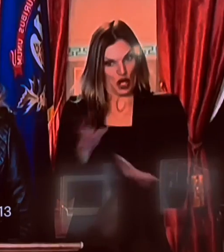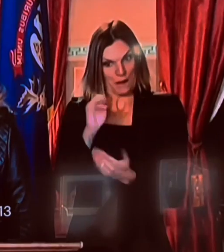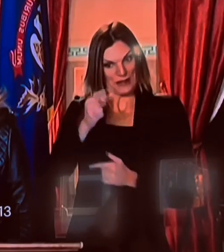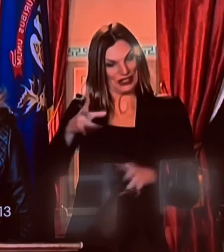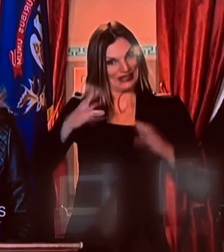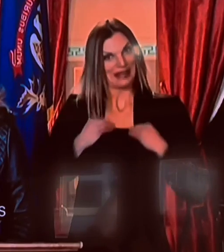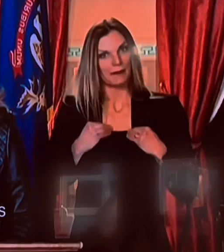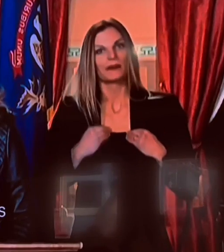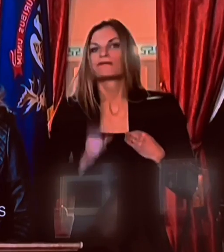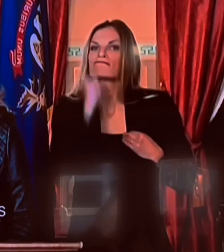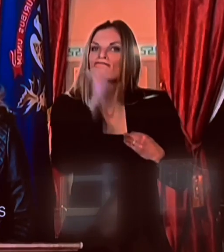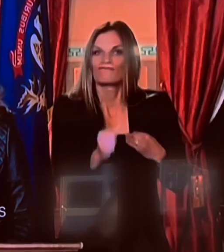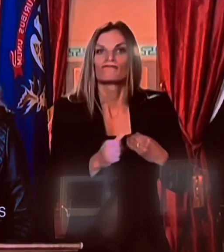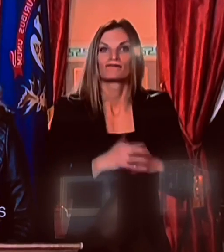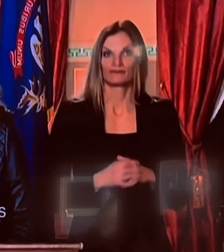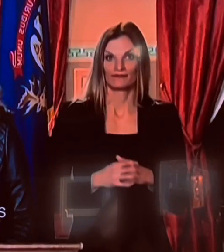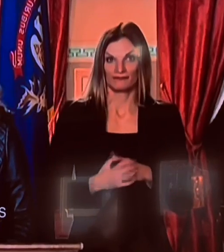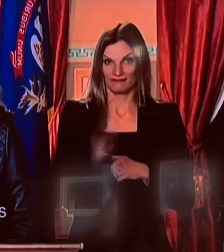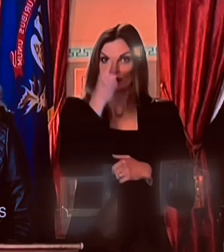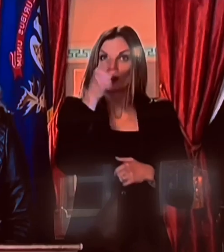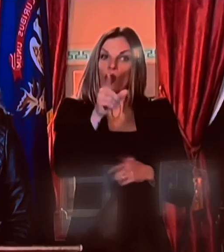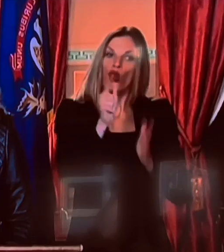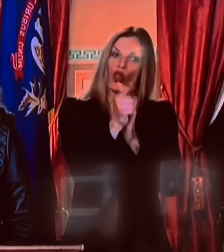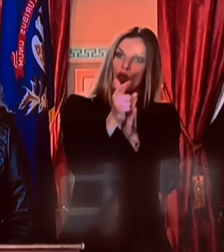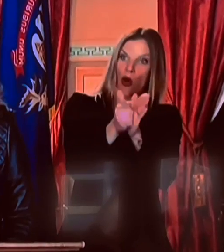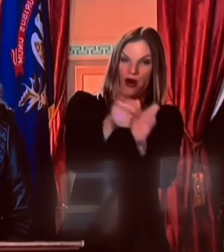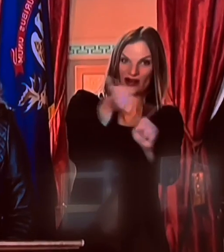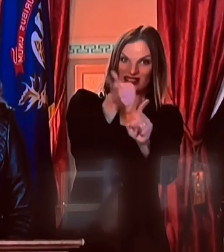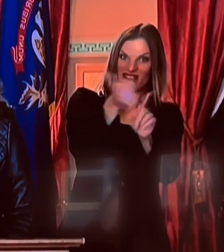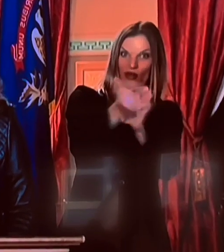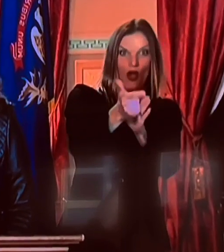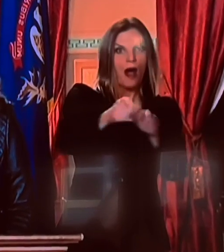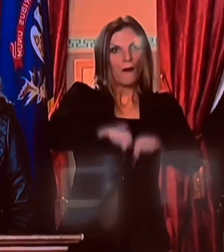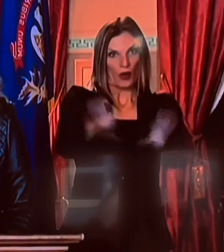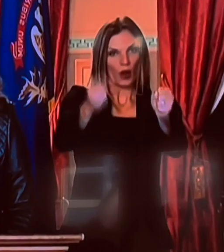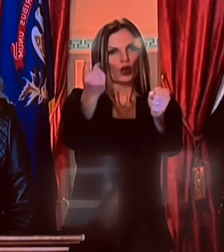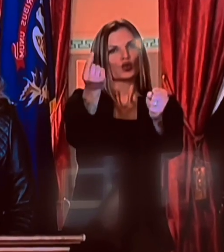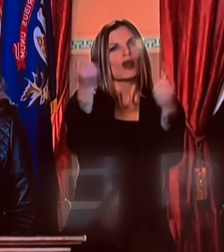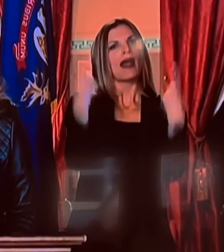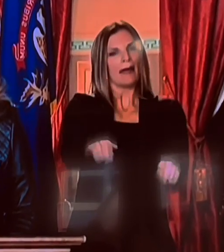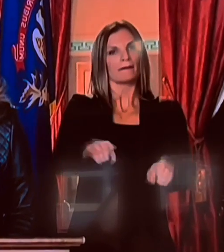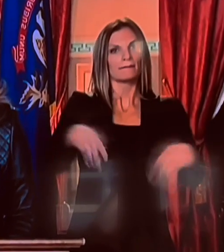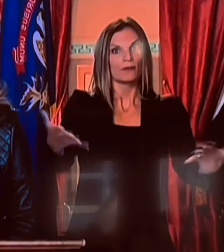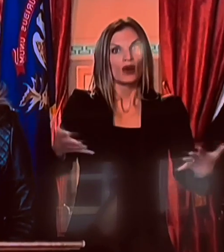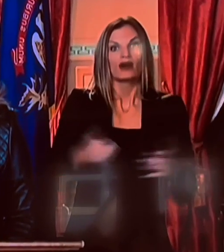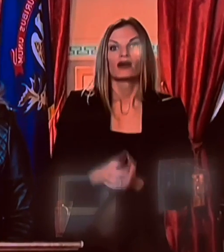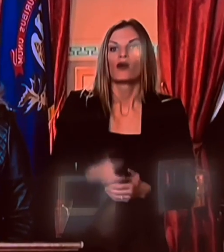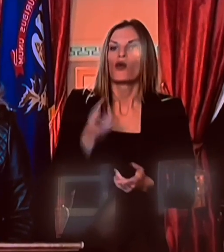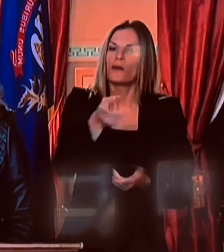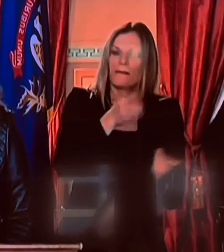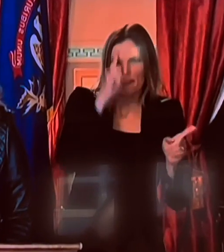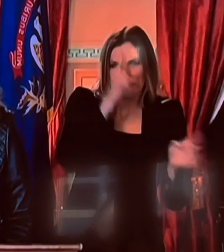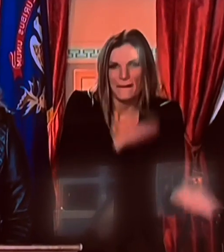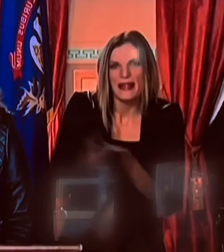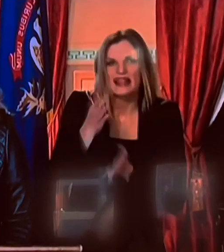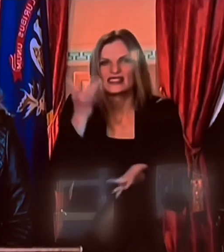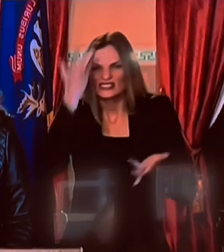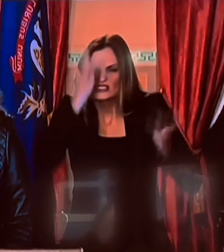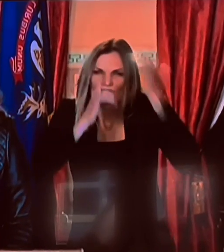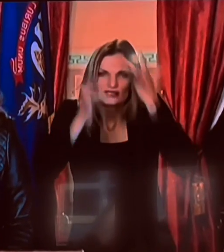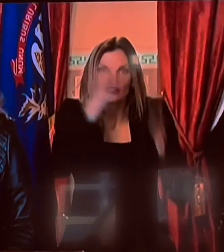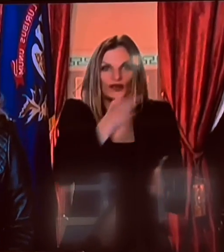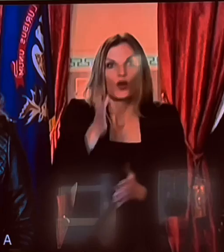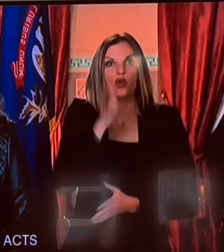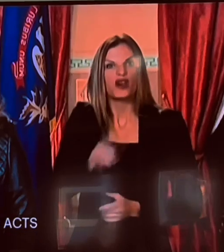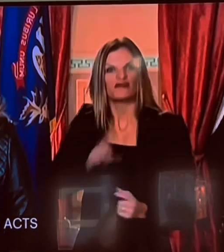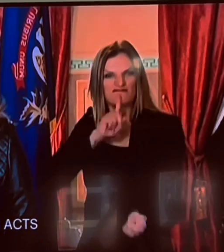If you break the law or conspire to commit heinous acts of violence against anyone, we will find